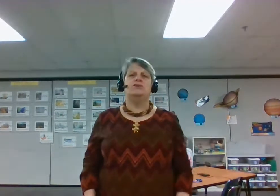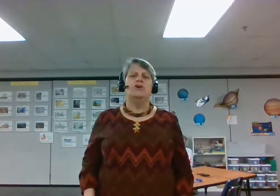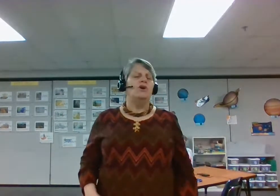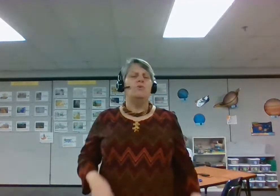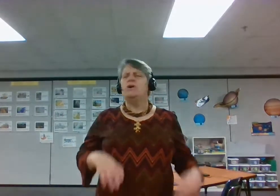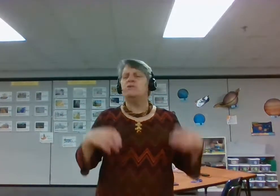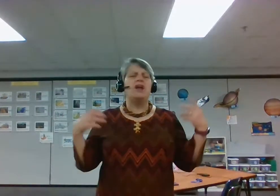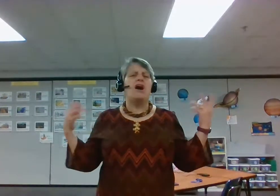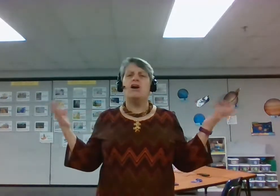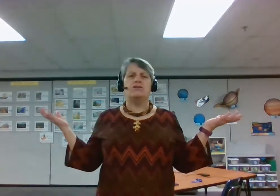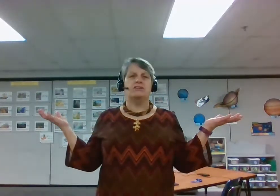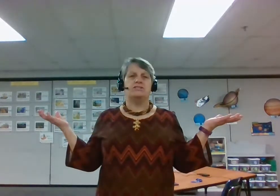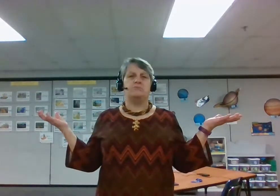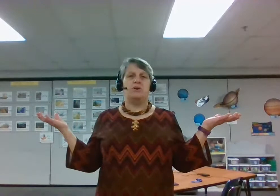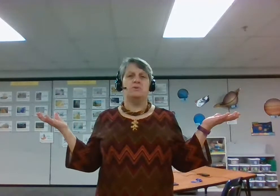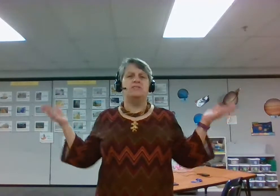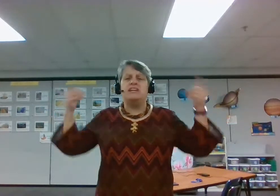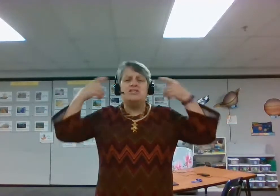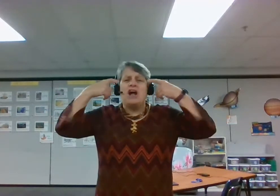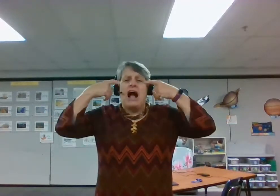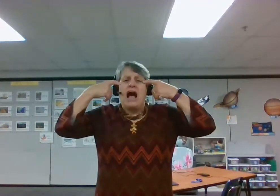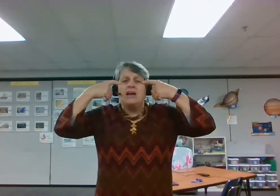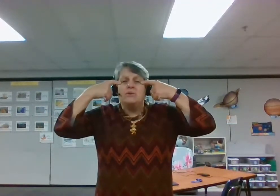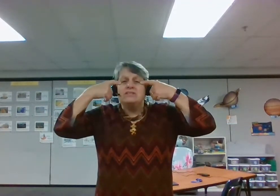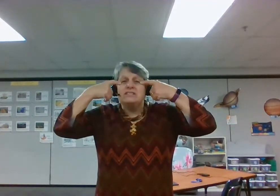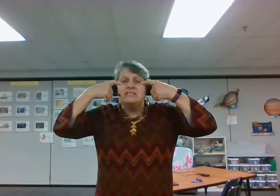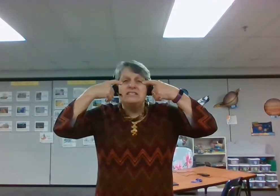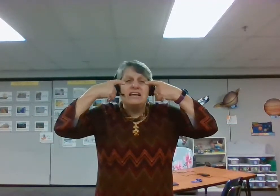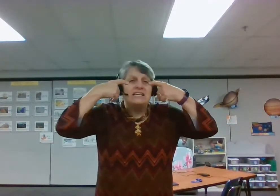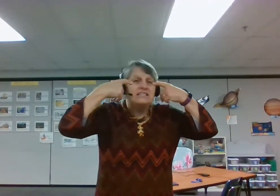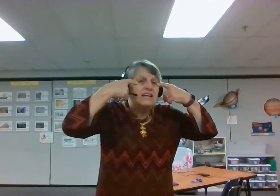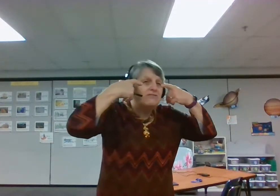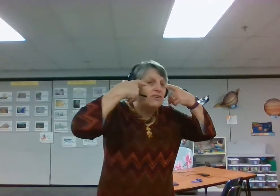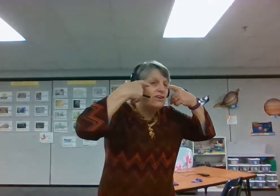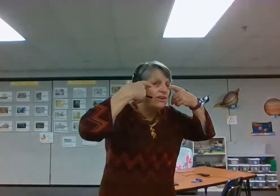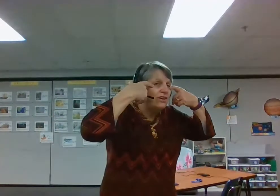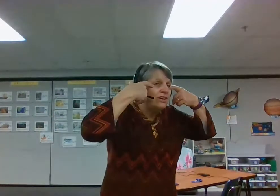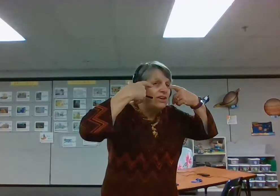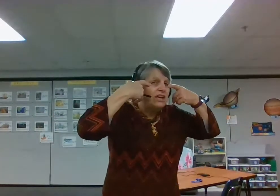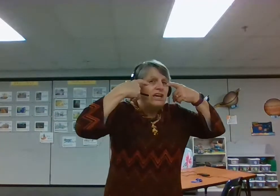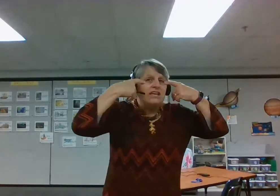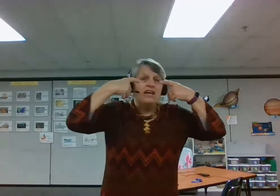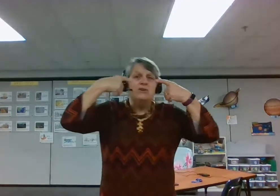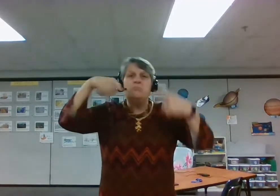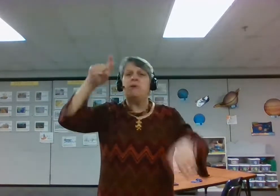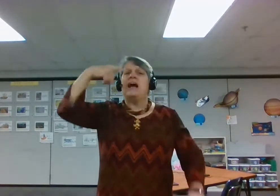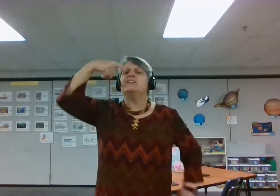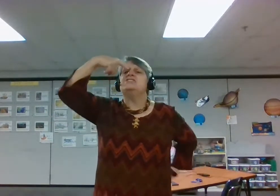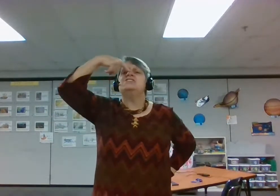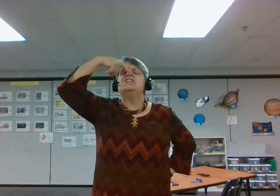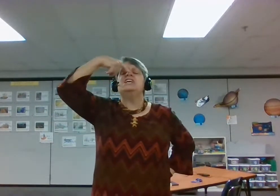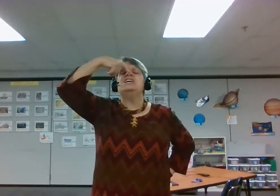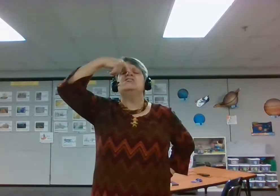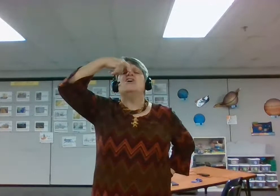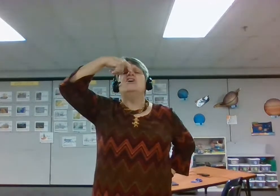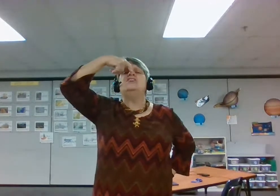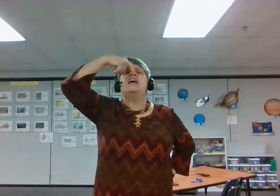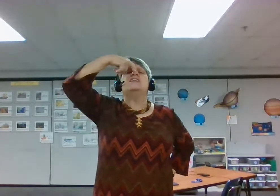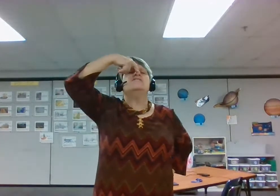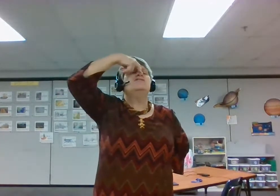youth. One would hardly suppose that your eye was as steady as ever. Yet you balanced an eel on the end